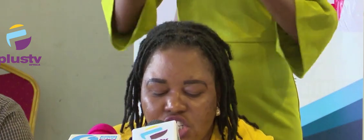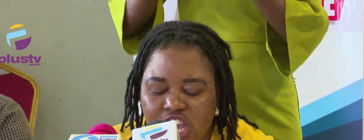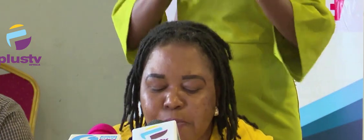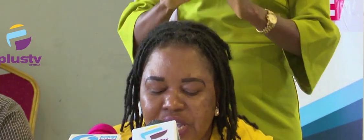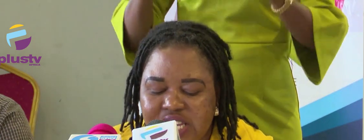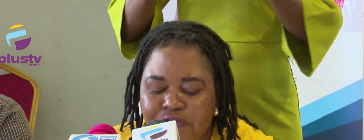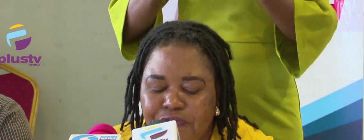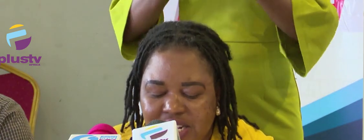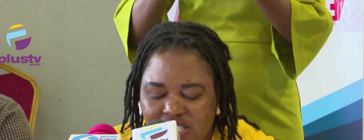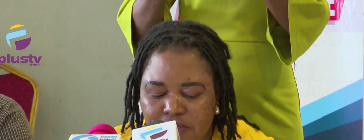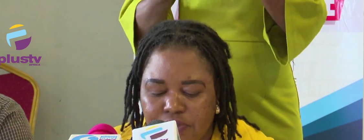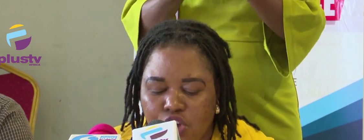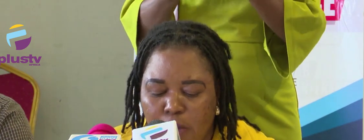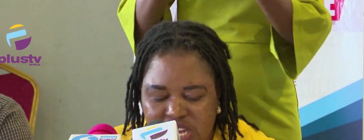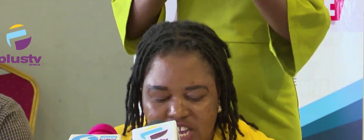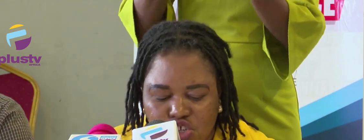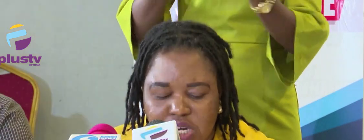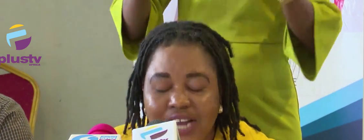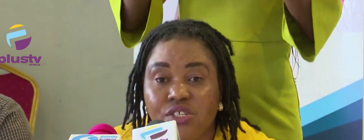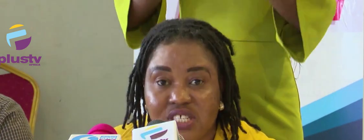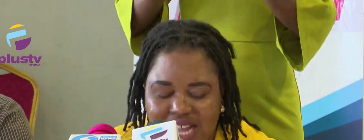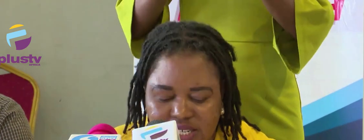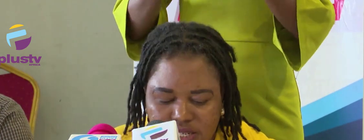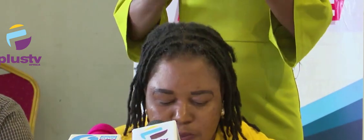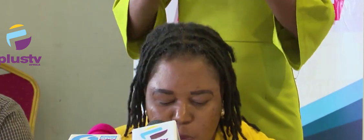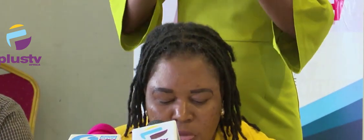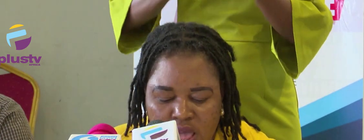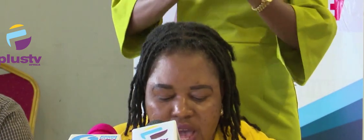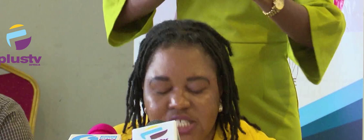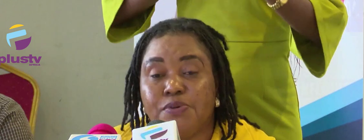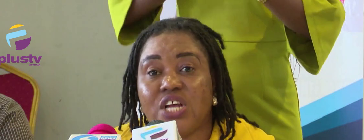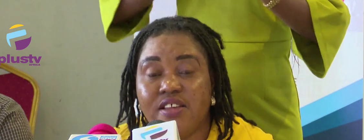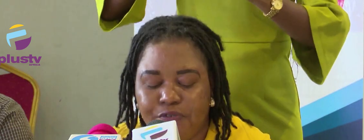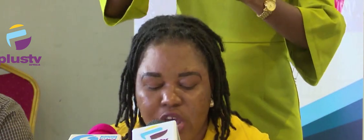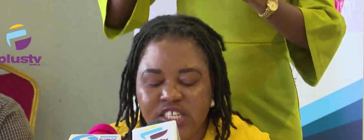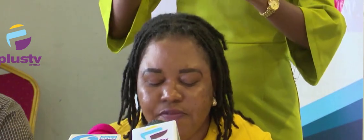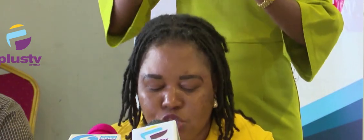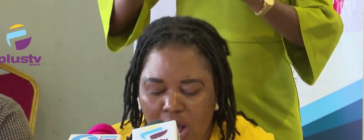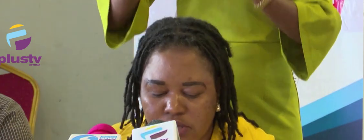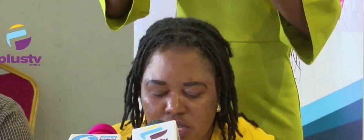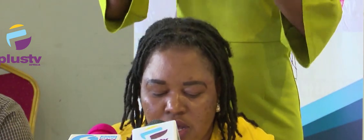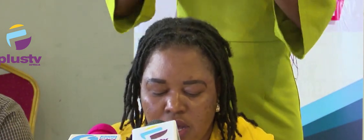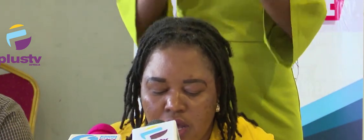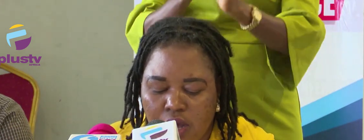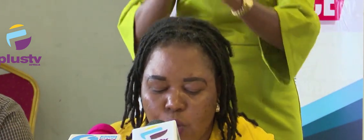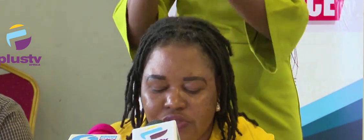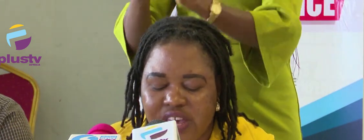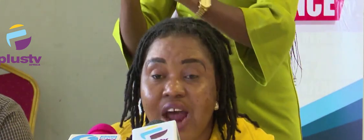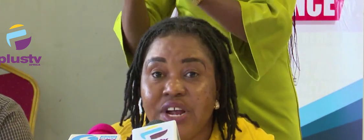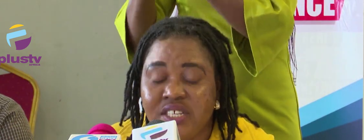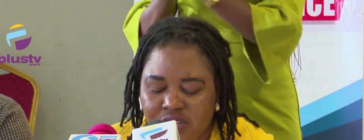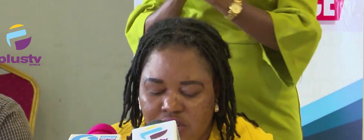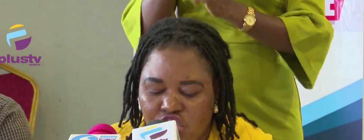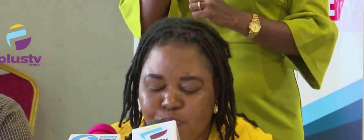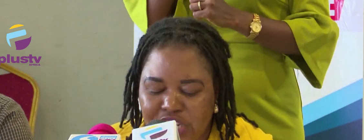technology impede effective communication and understanding, especially for individuals with